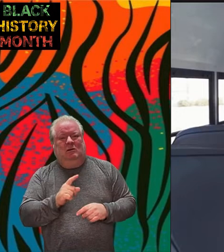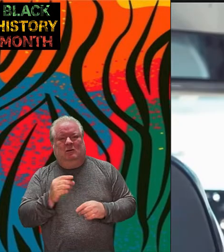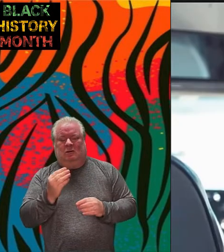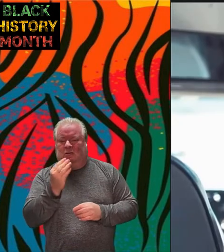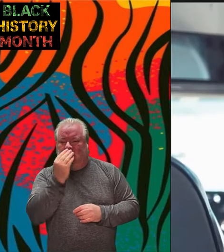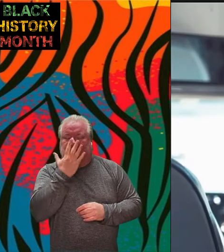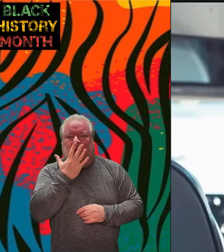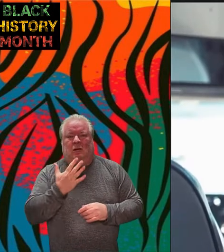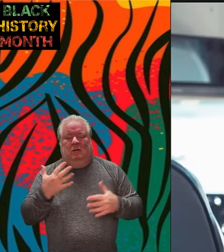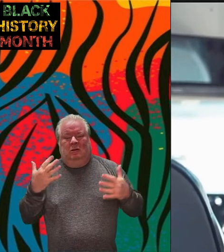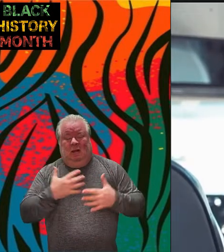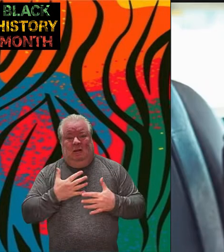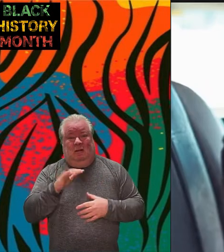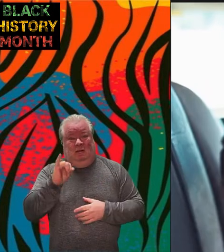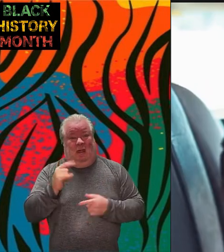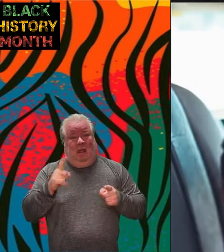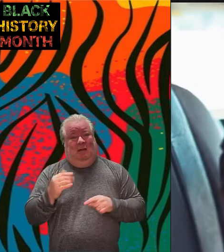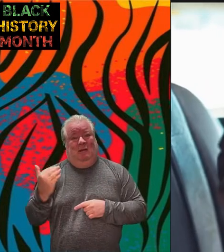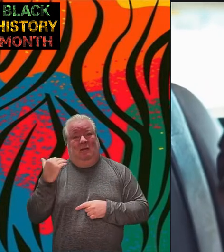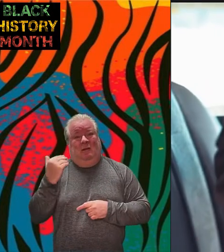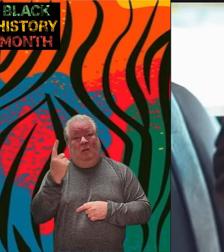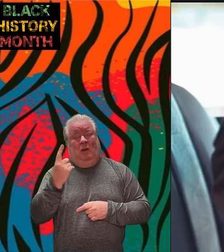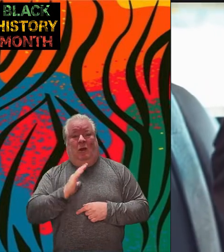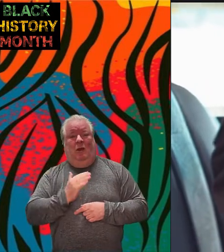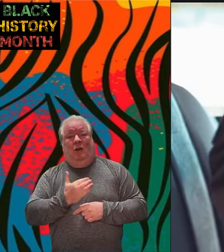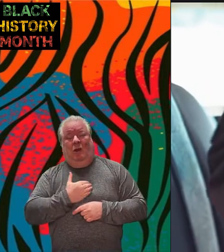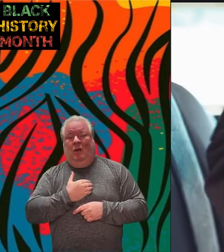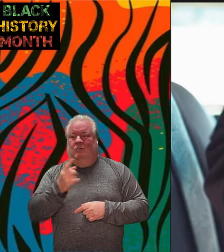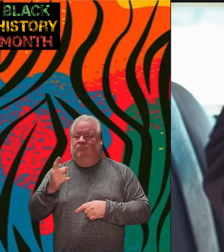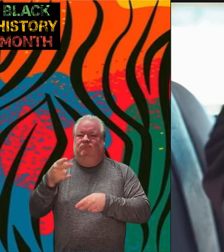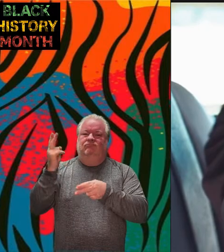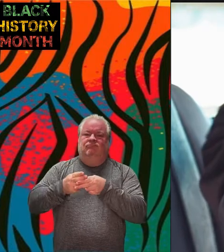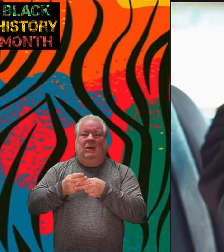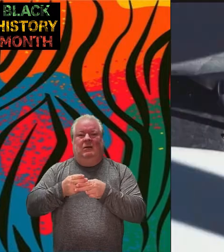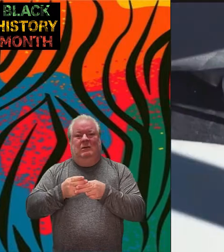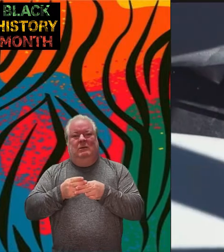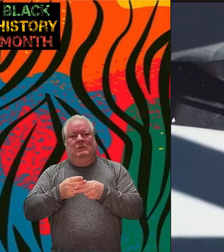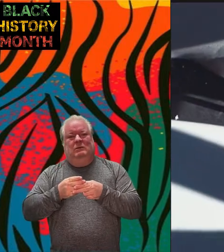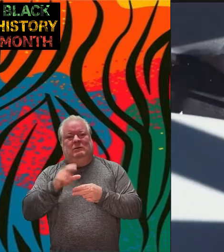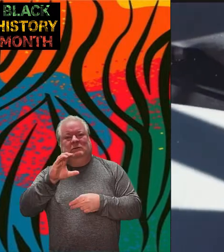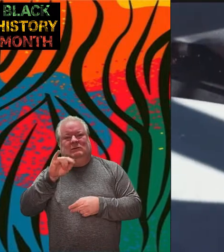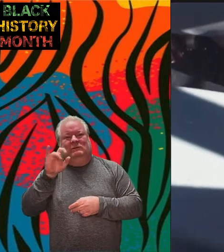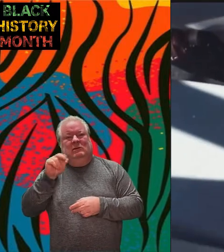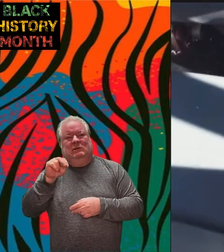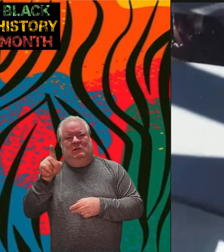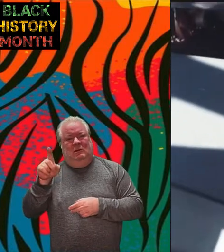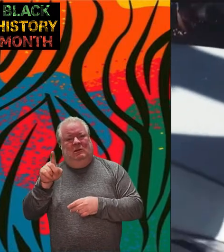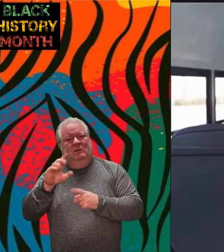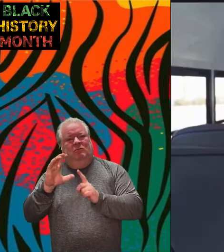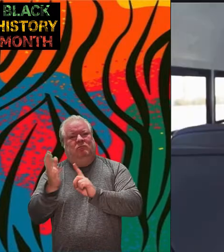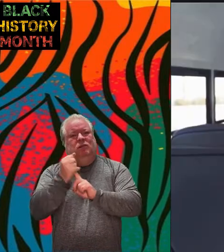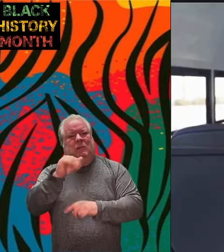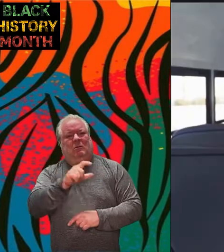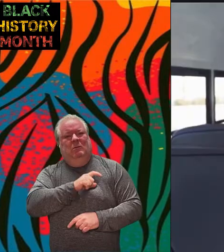one of the fine citizens of our community mrs. Rosa Parks was arrested because she refused to